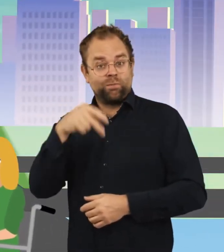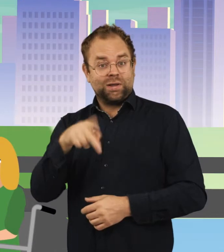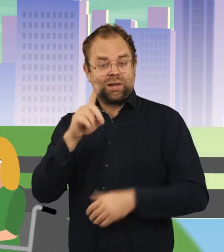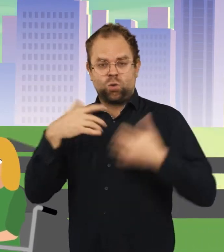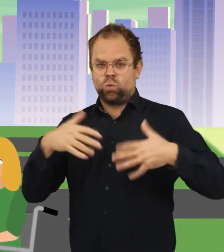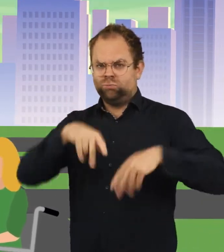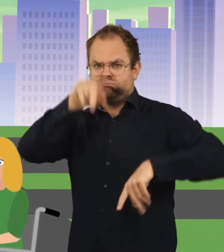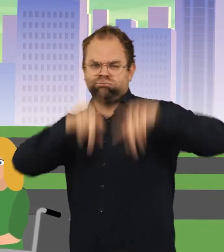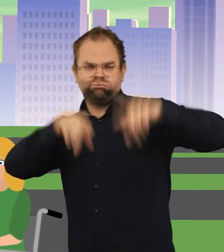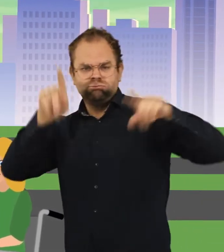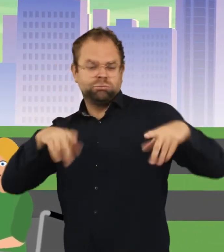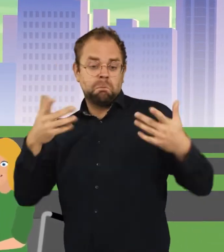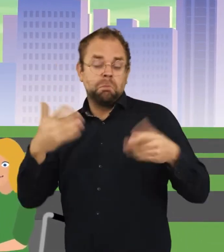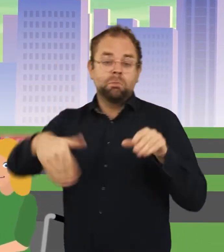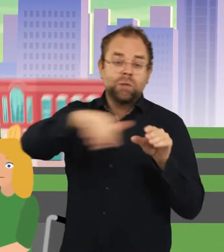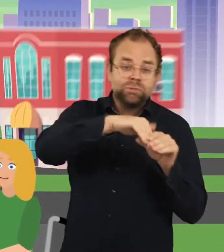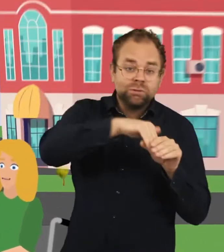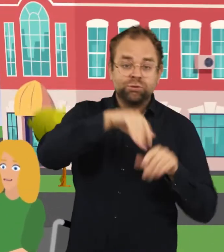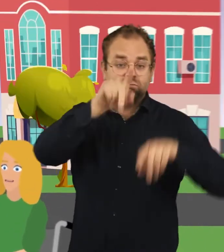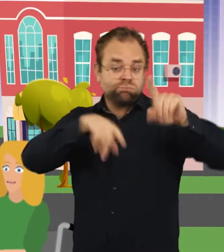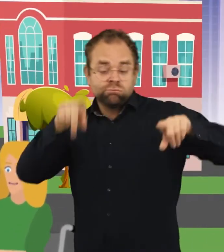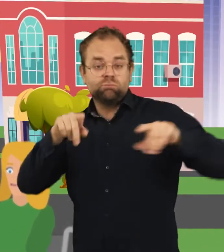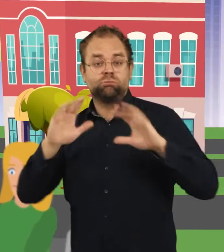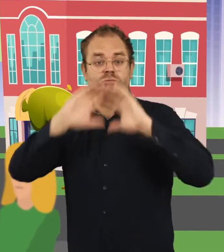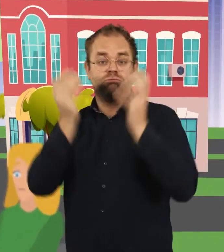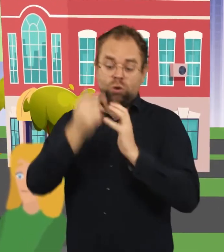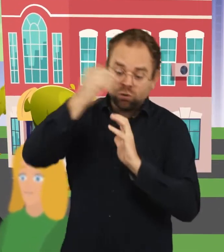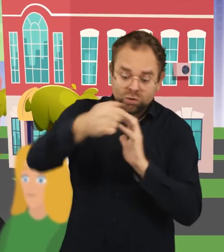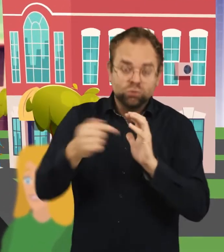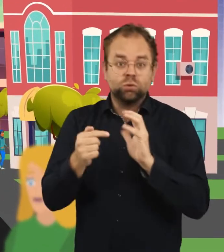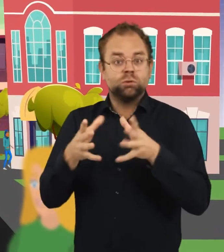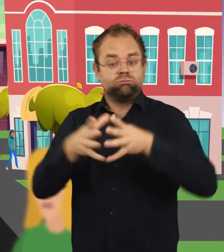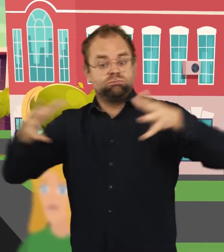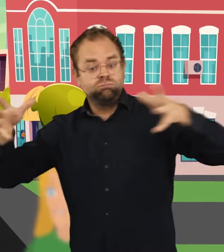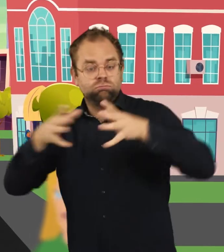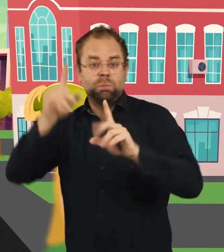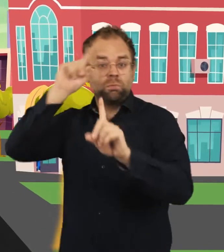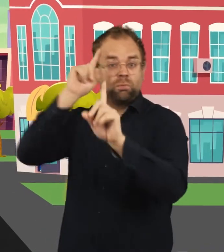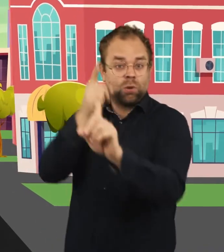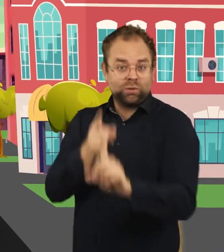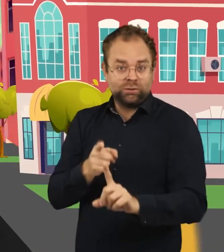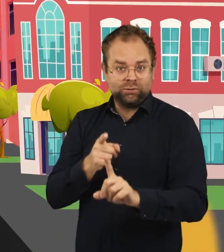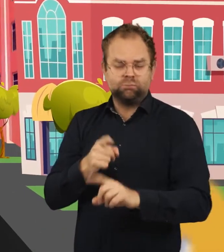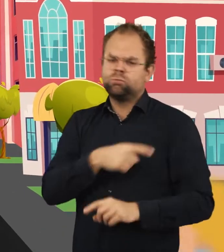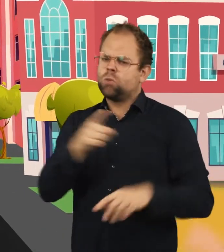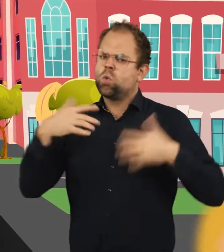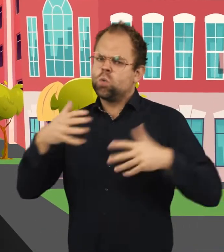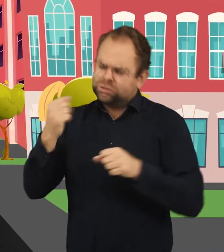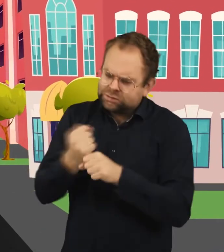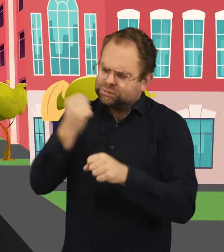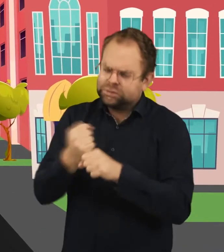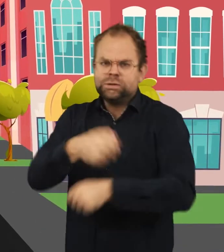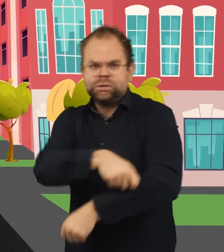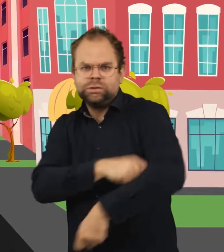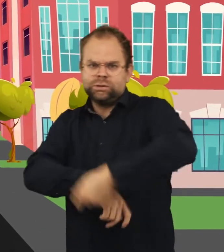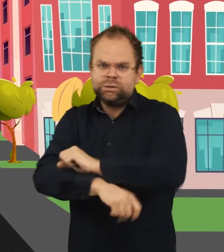are hugely diverse in membership, location, size and purpose. They already have many priorities as